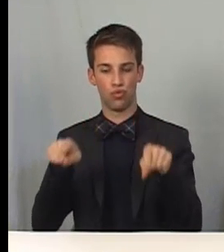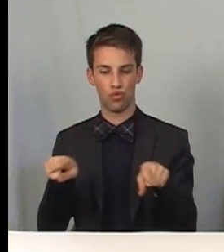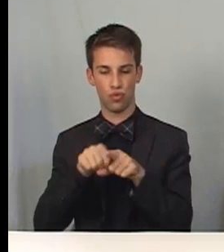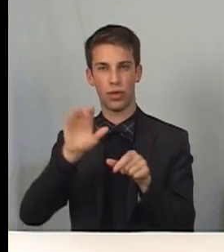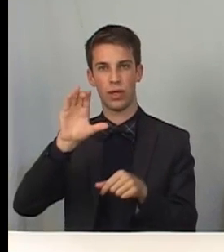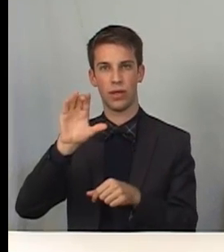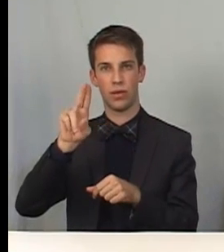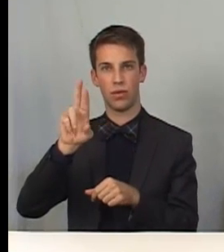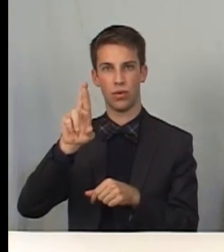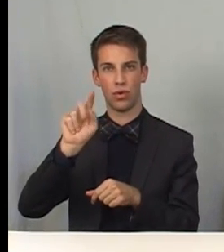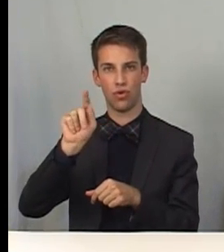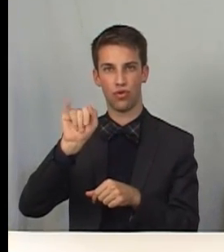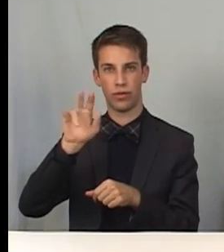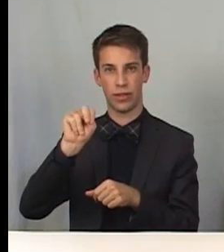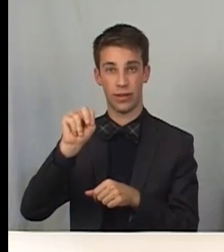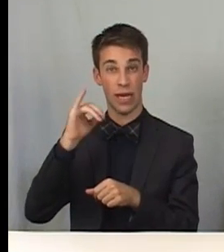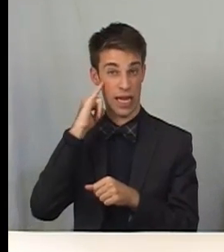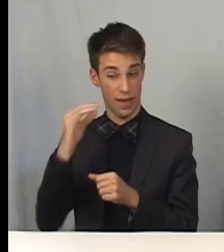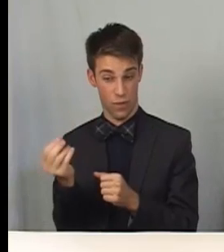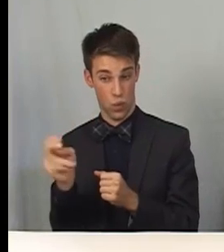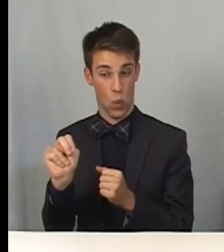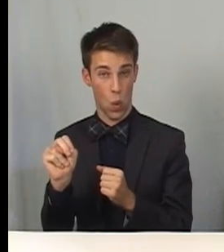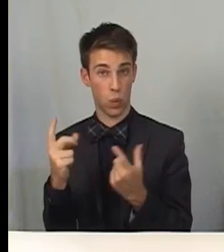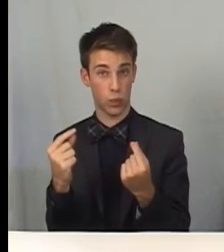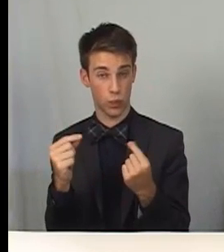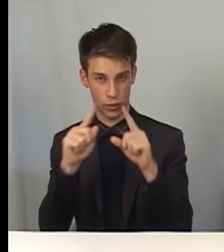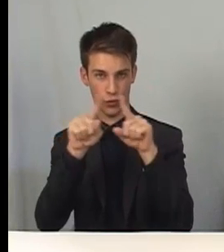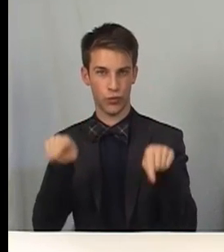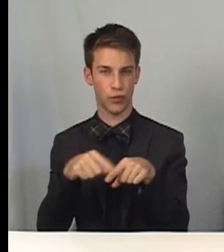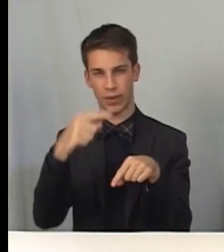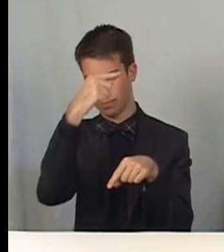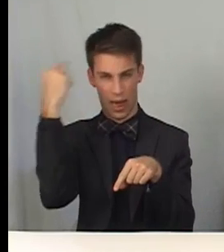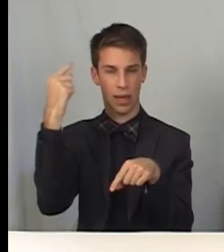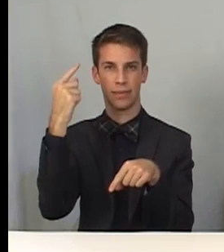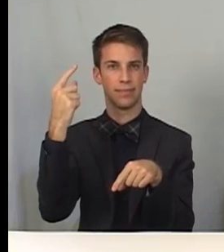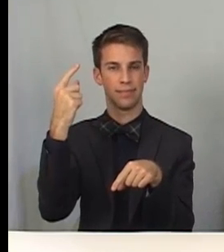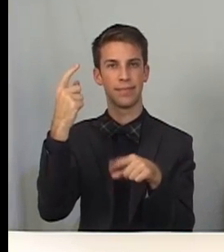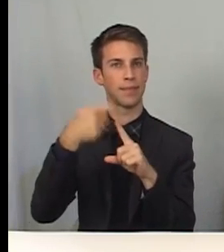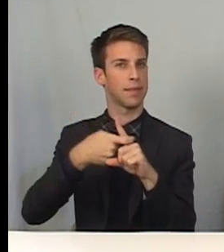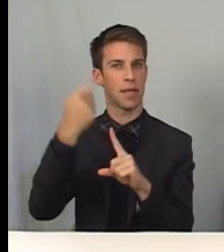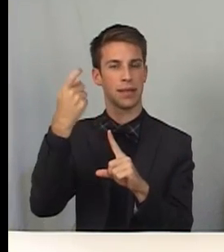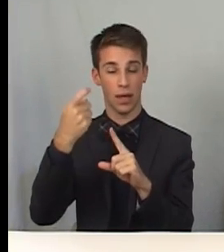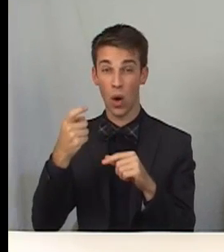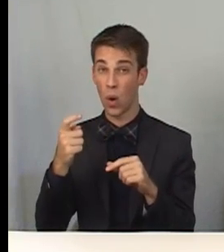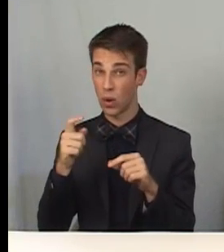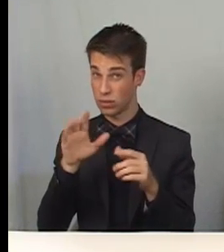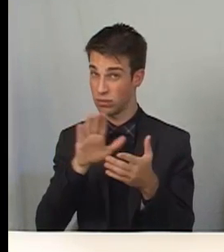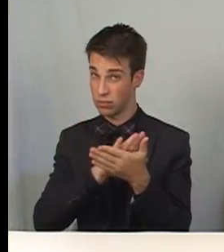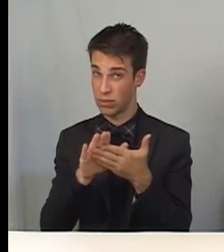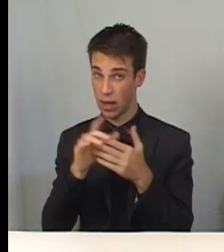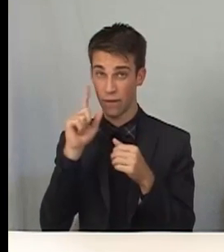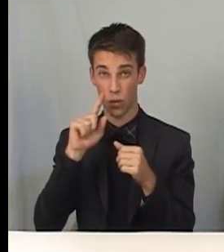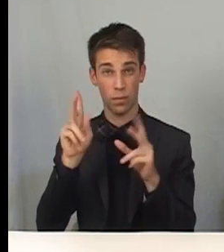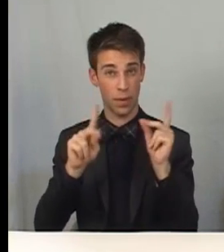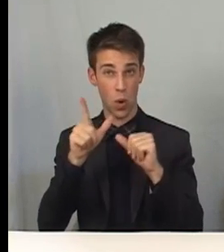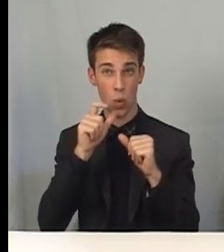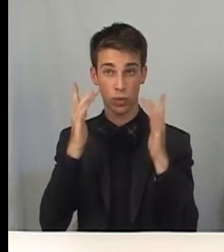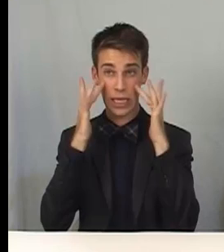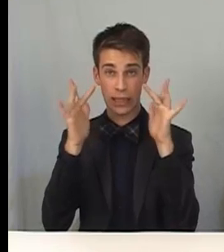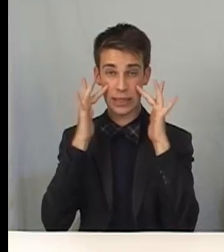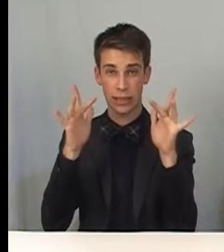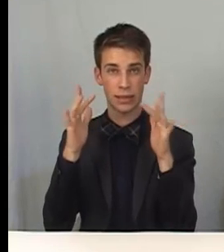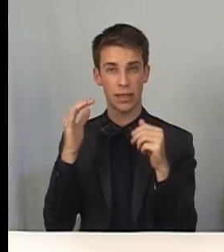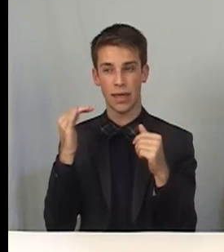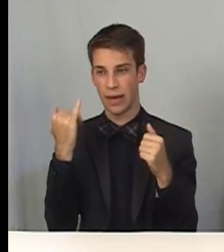temporarily turns the screen black. The screen curtain is also useful for sighted users who want to avoid